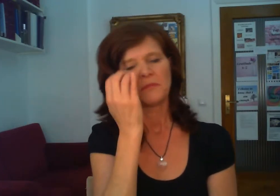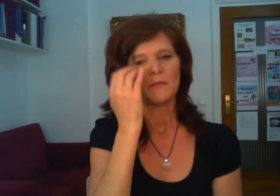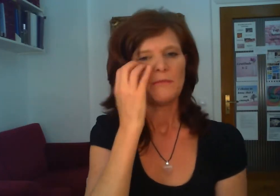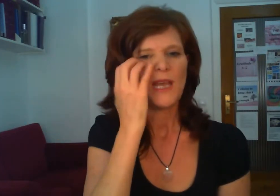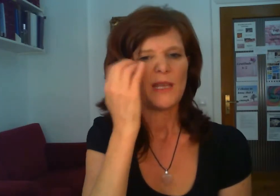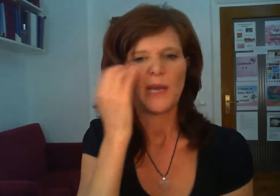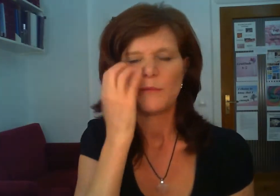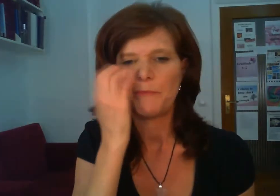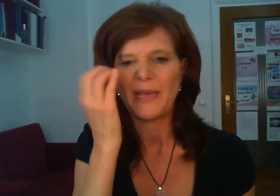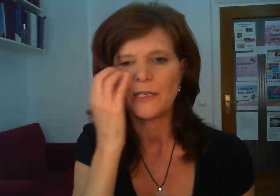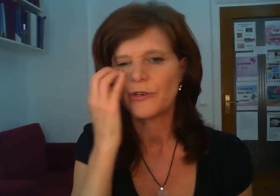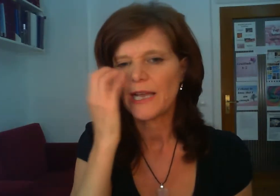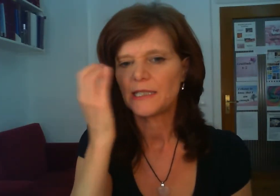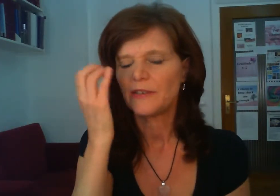maybe i'm a bit creative